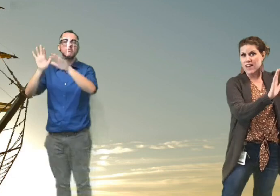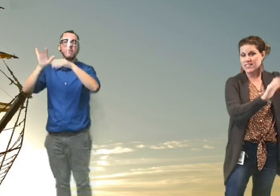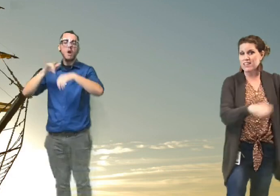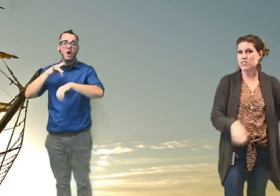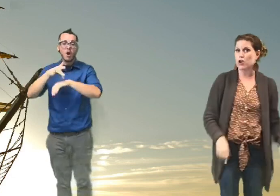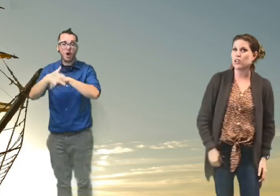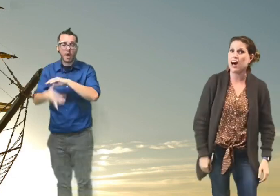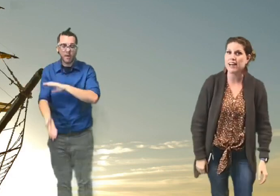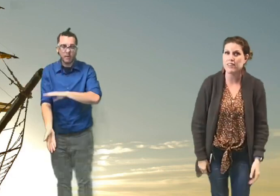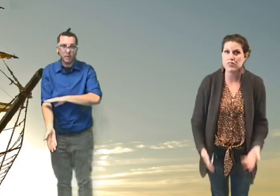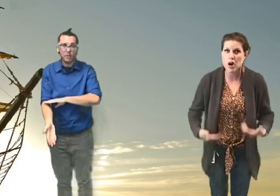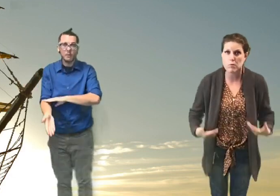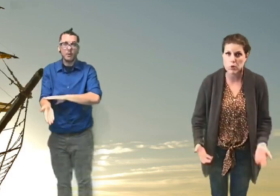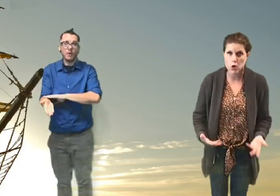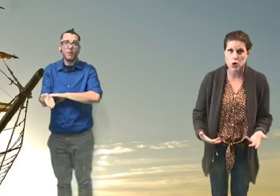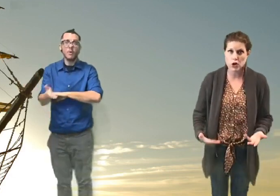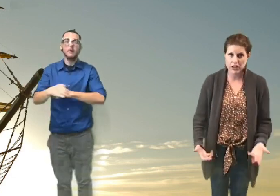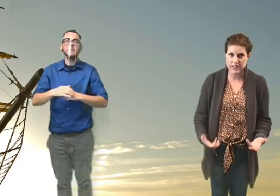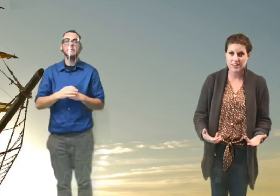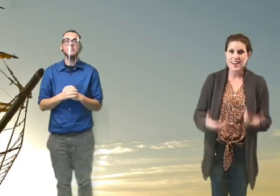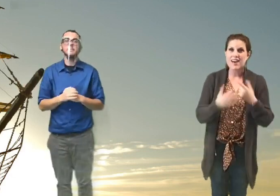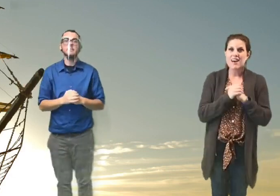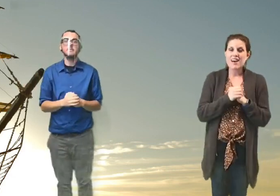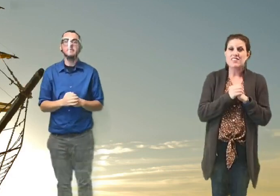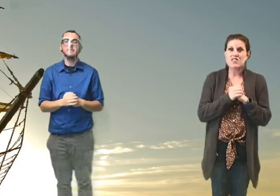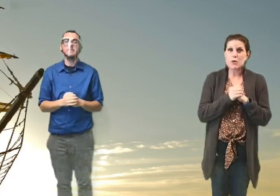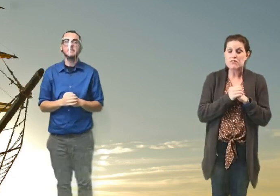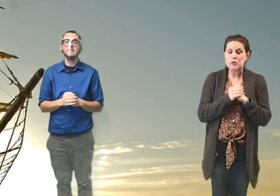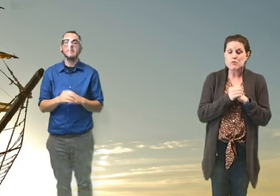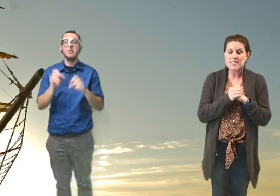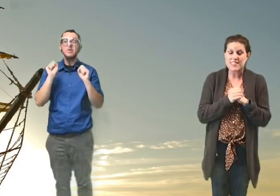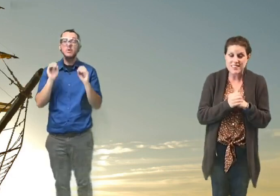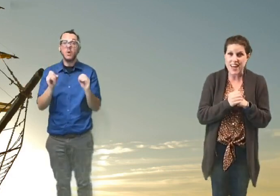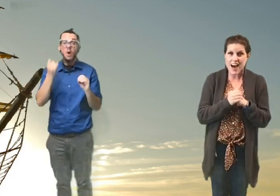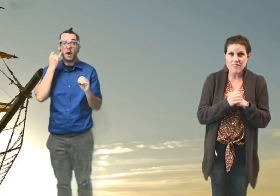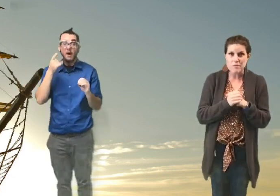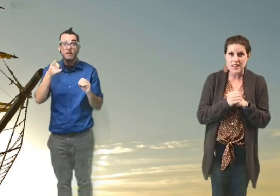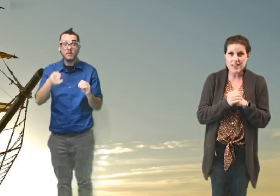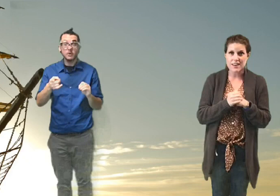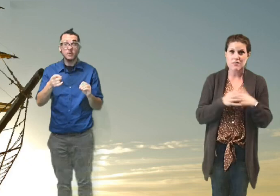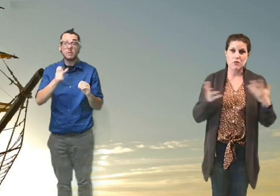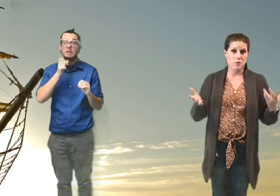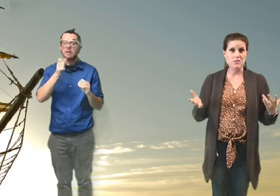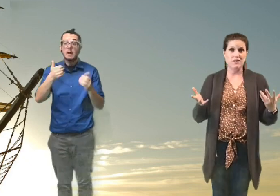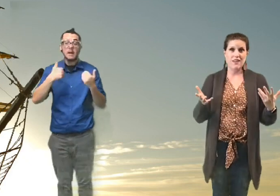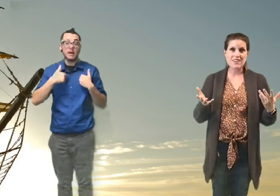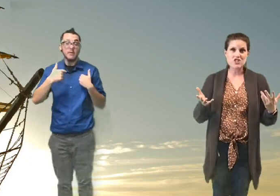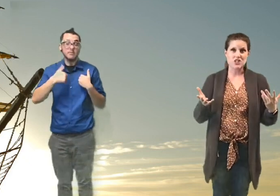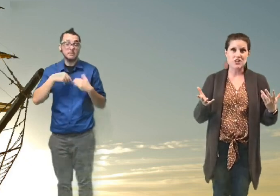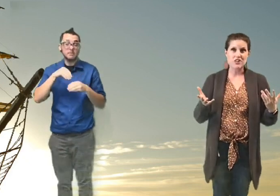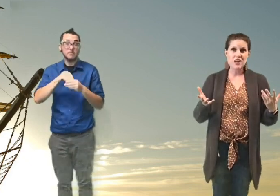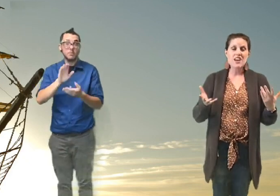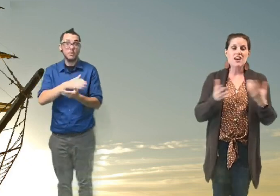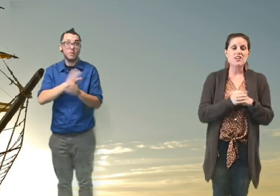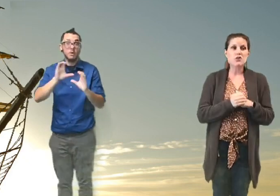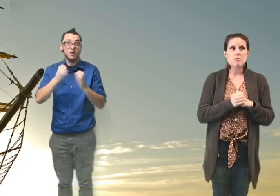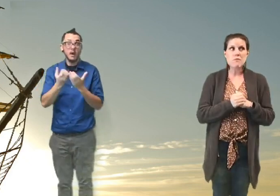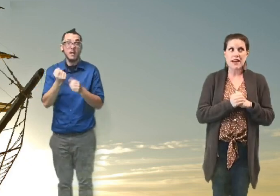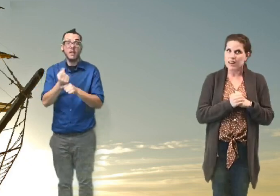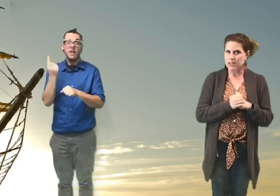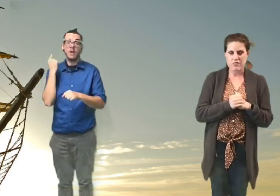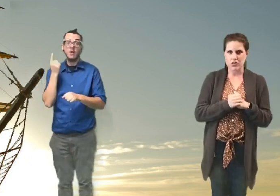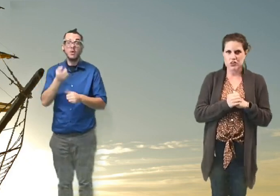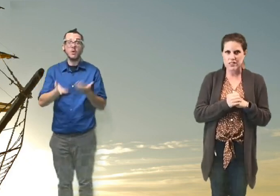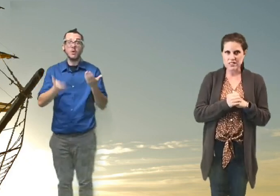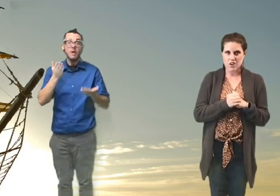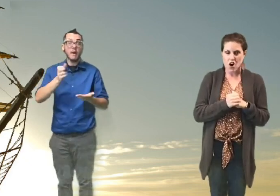she rises. I lie in the morning. So if you didn't have me for music last year, you